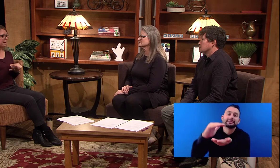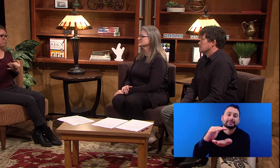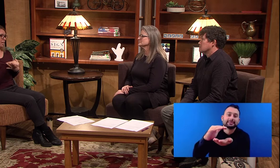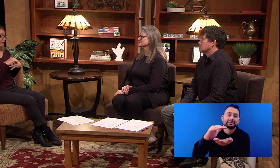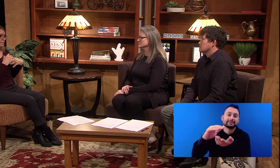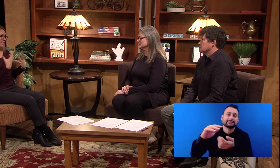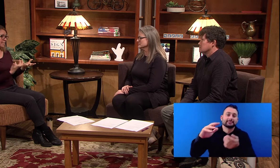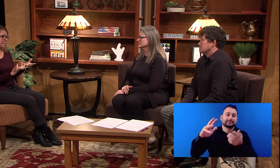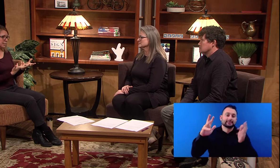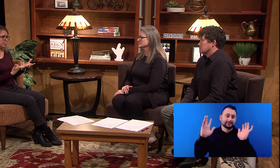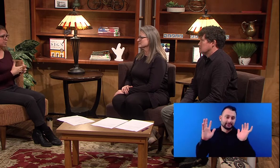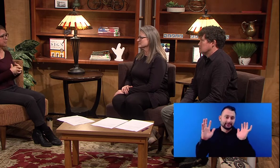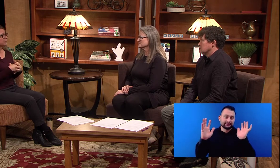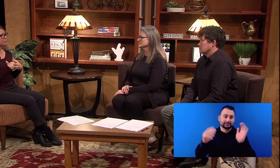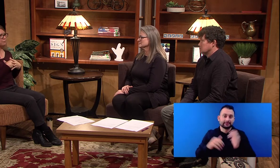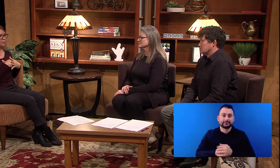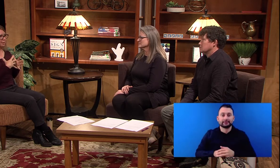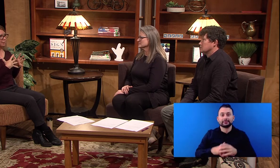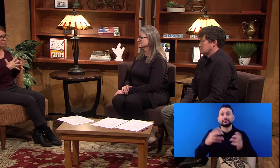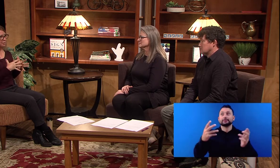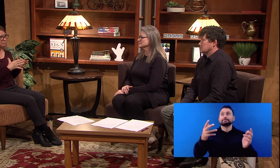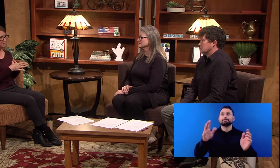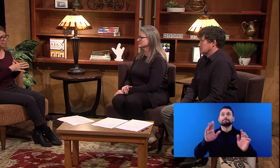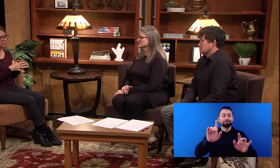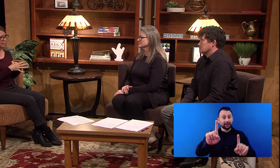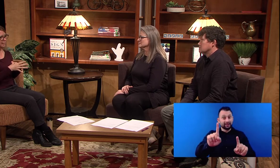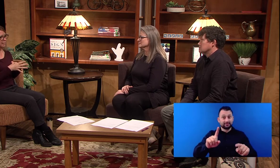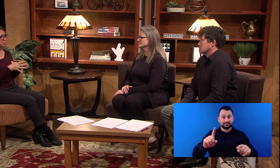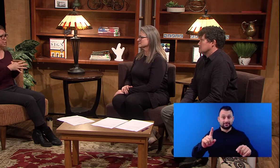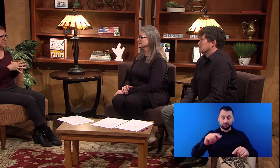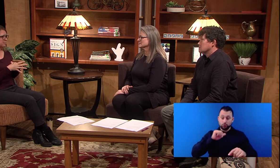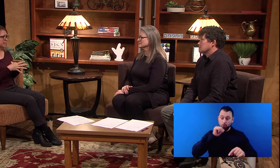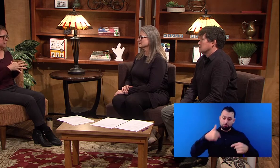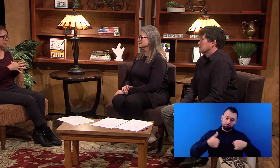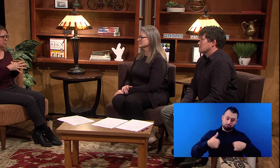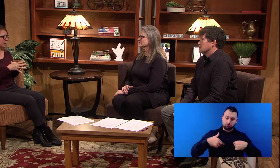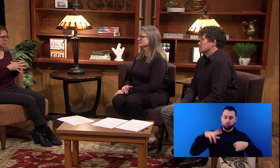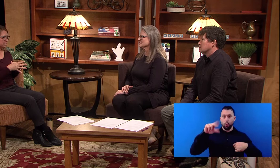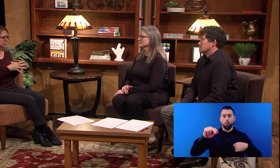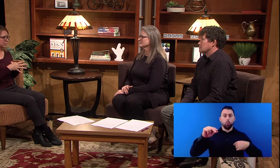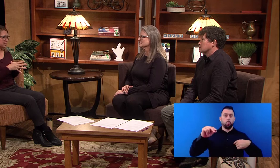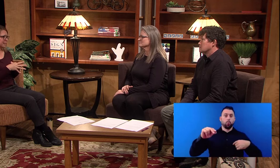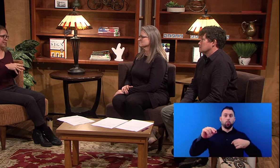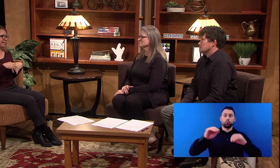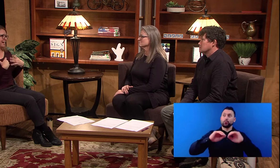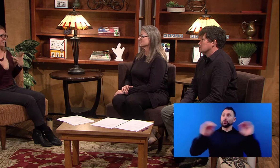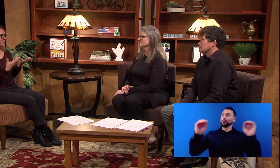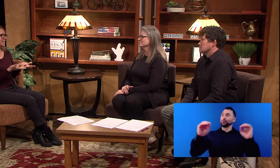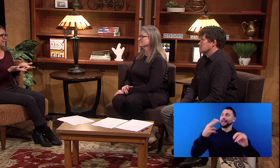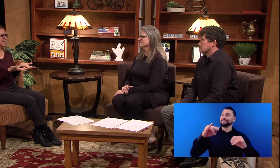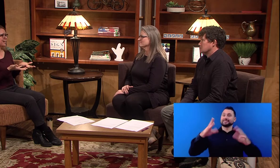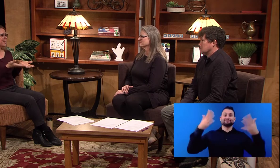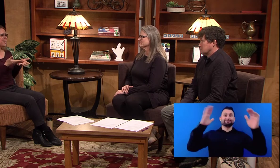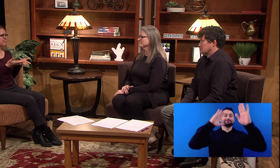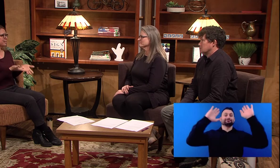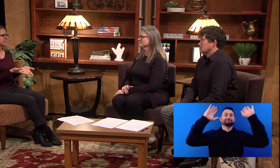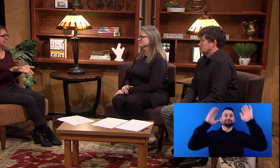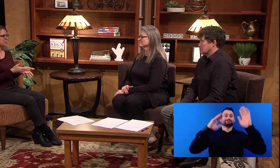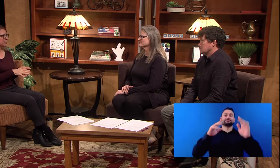if it's undetectable, they're very, very, very unlikely to transmit it to their partners. And they actually say, um, undetectable,